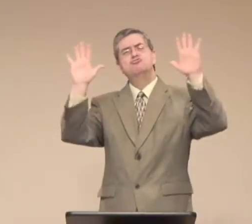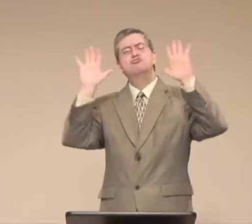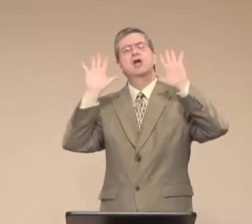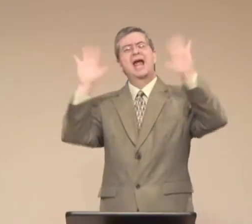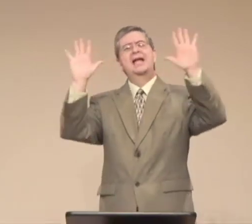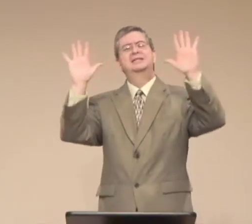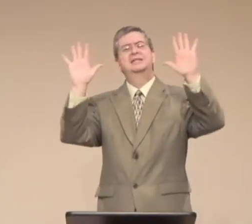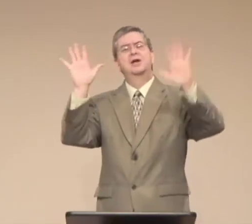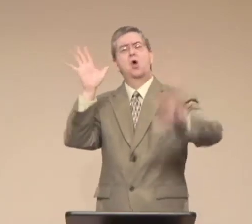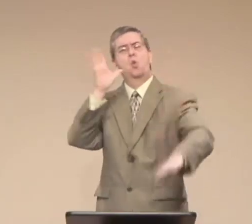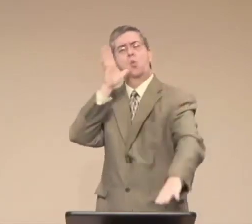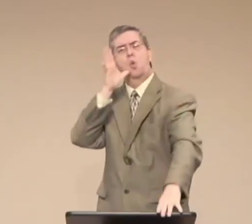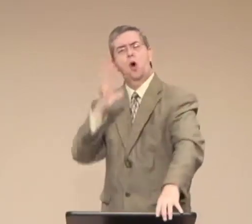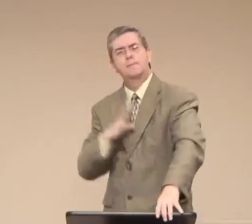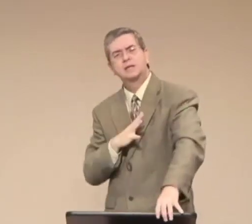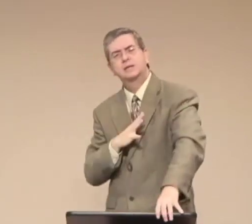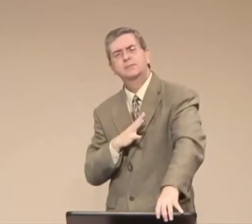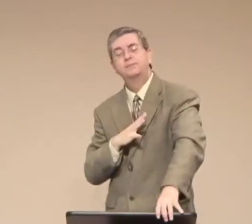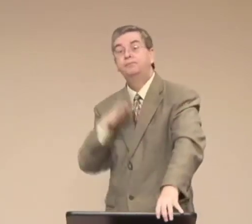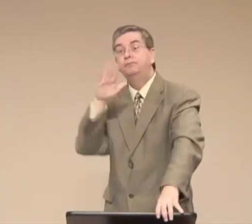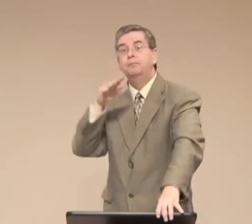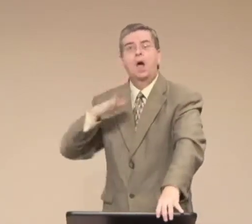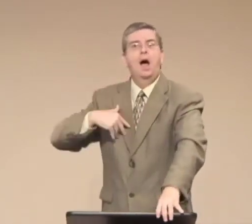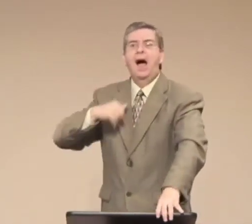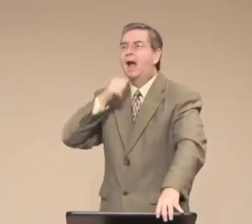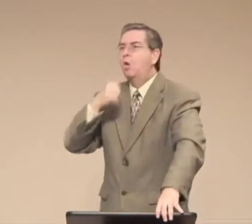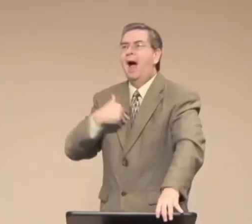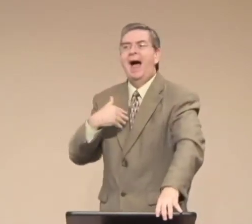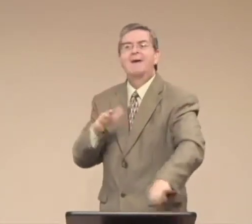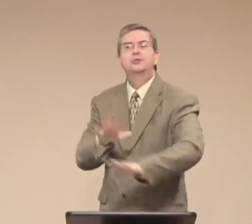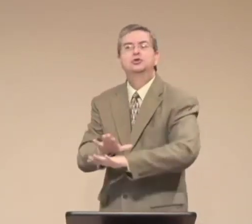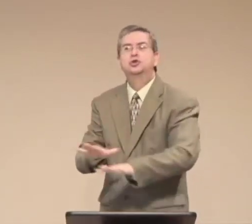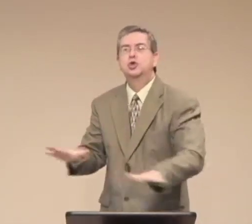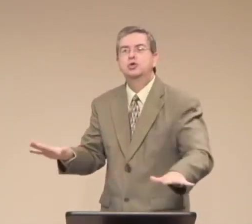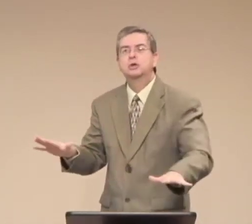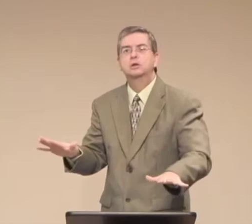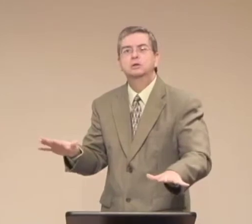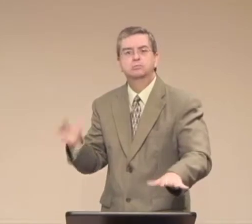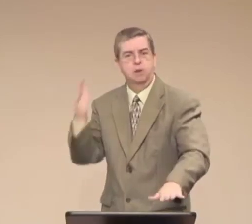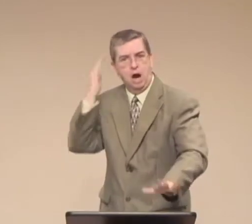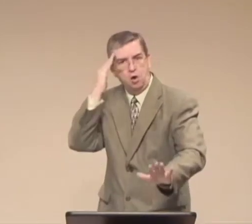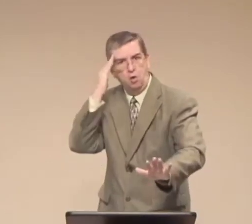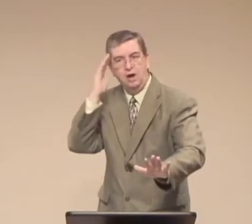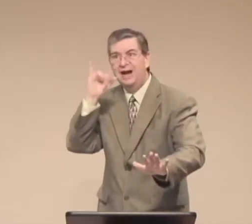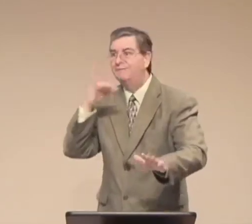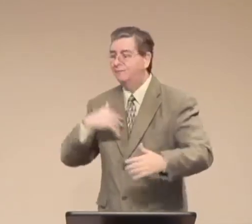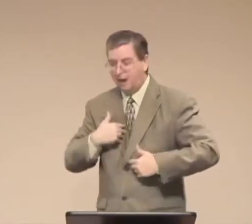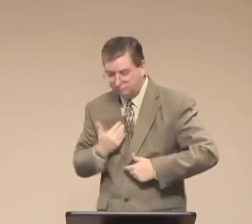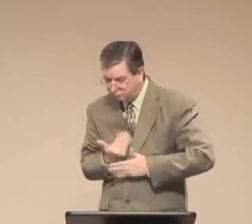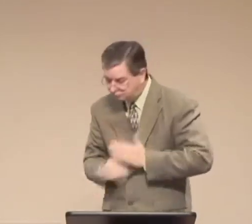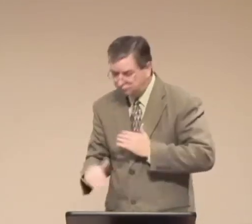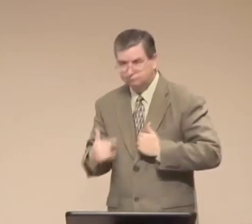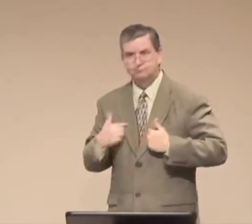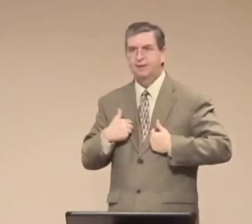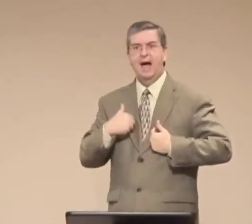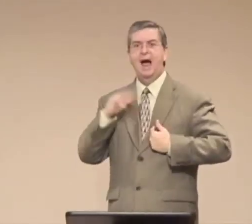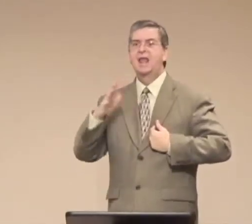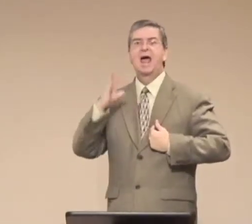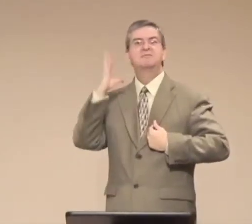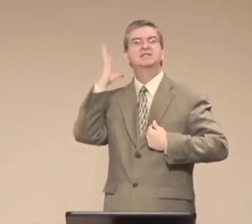You're able to keep on the world like you do. If you really want to be an